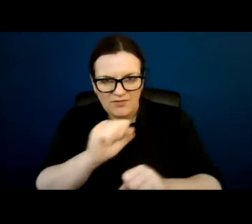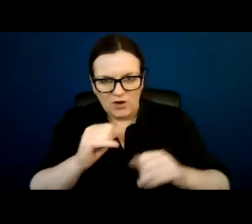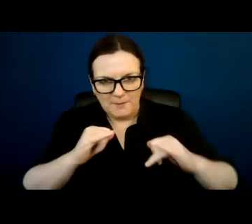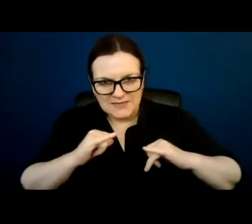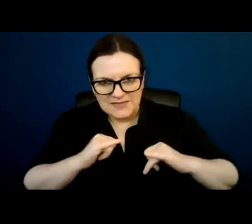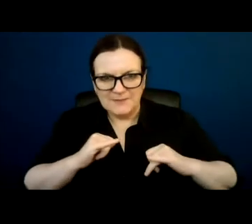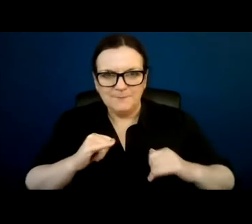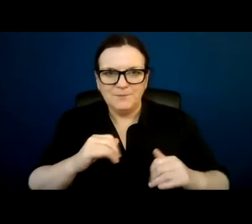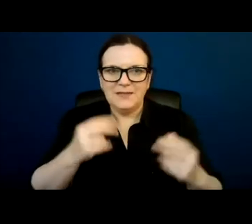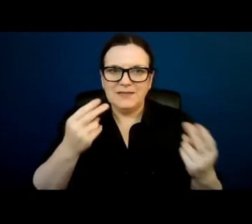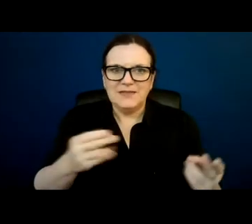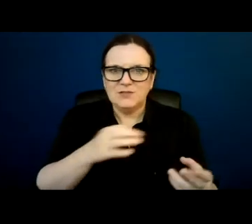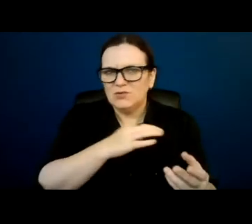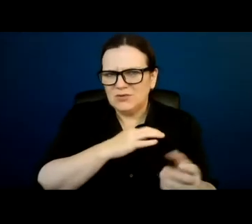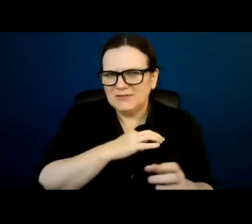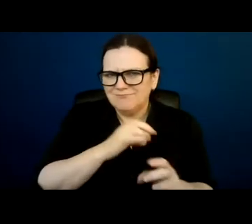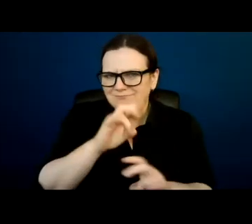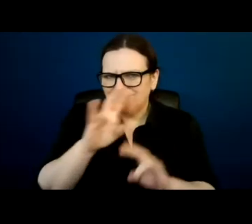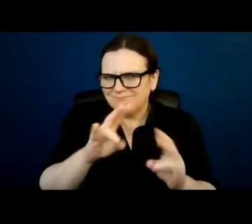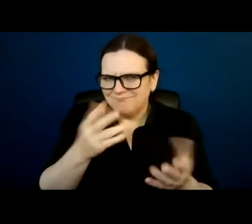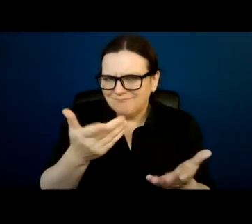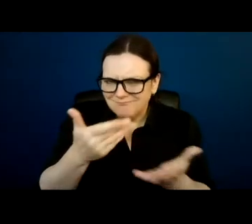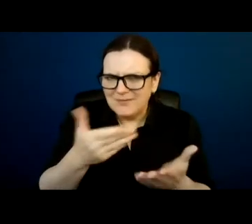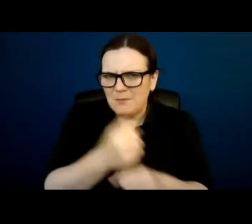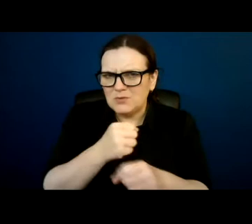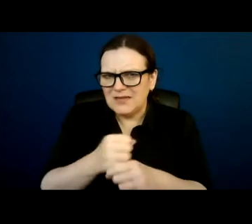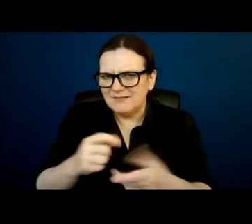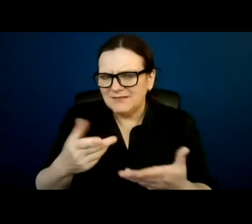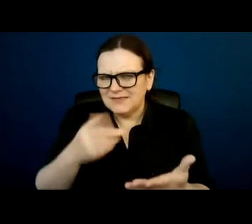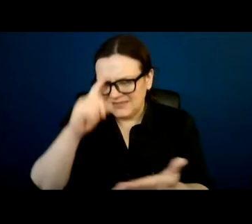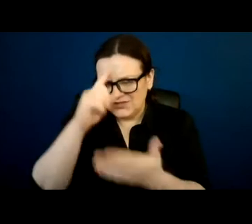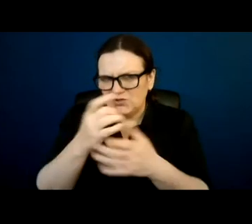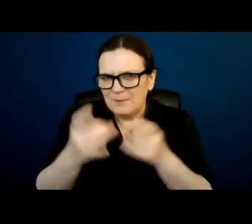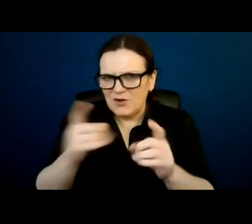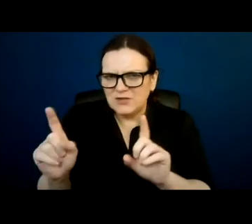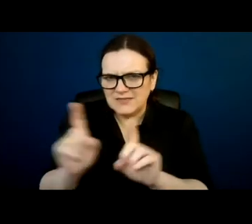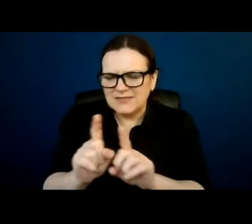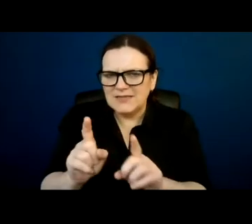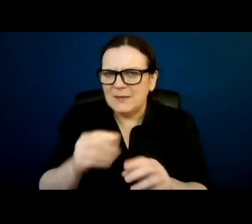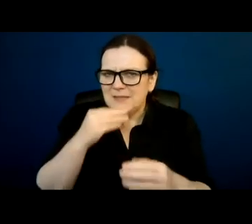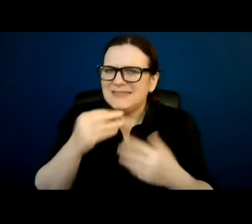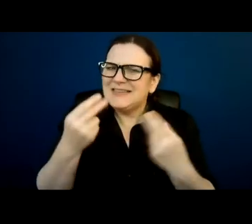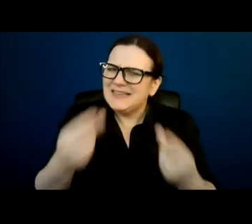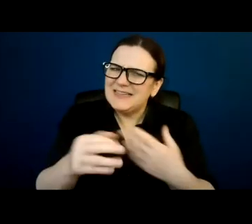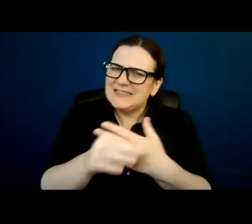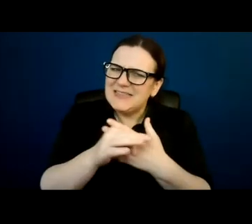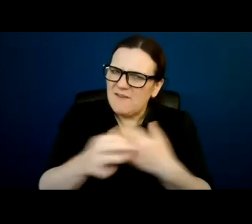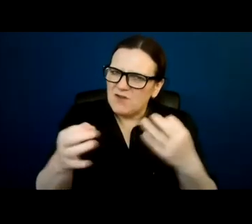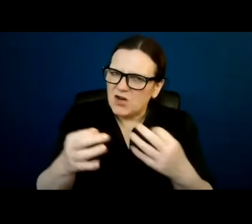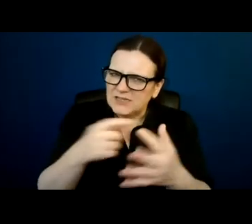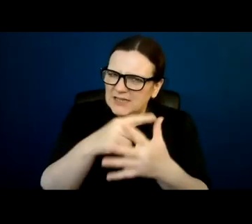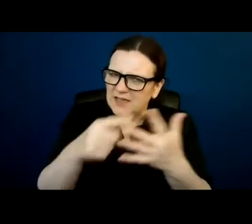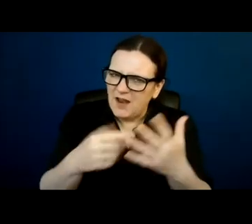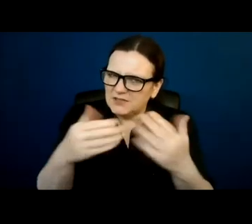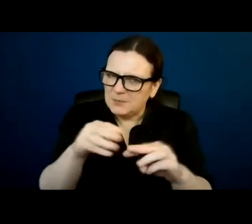-decision makers, enduring parent and attorney and, of course, healthcare directors. So, safeguarding will be required when these people are being